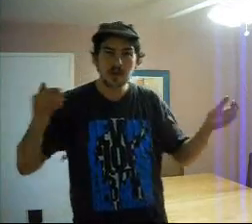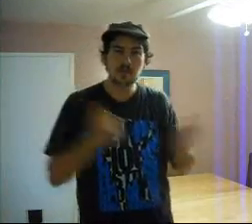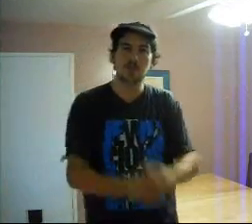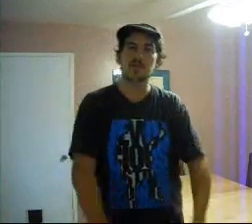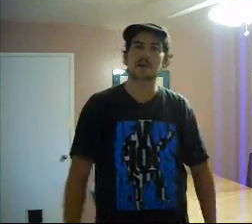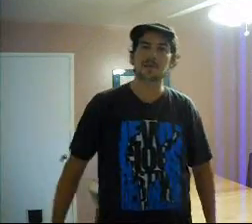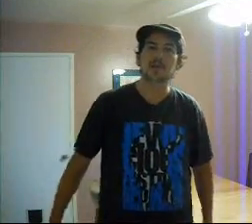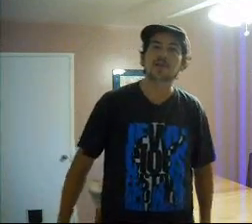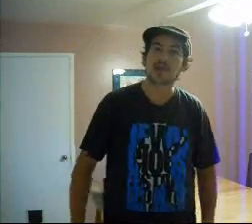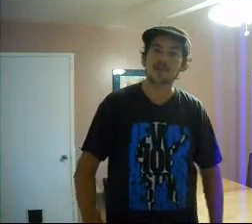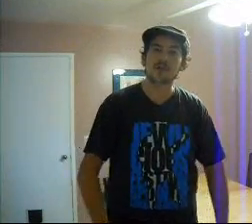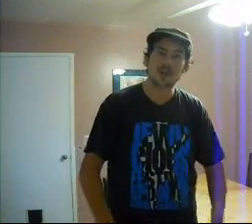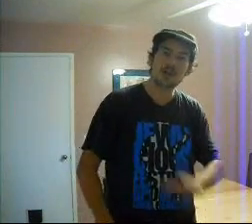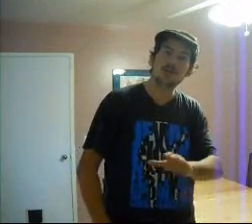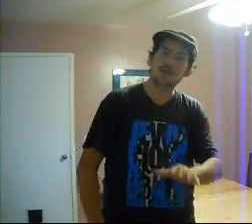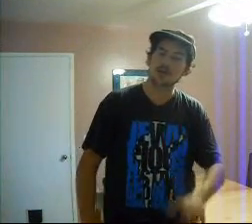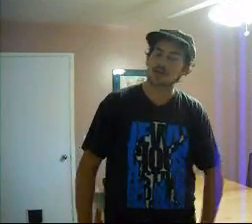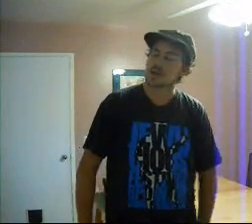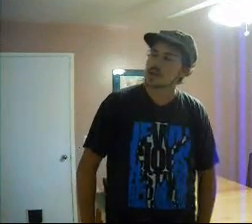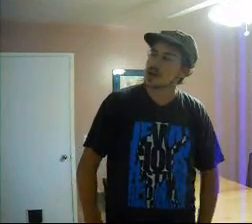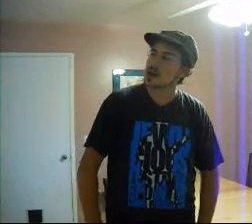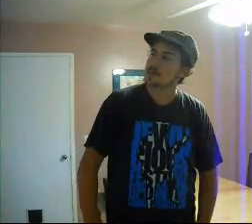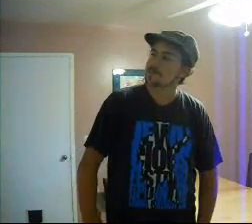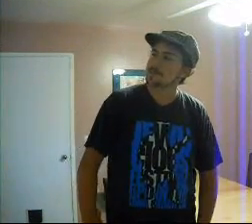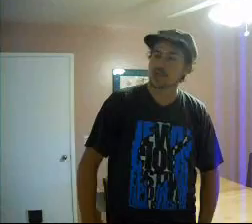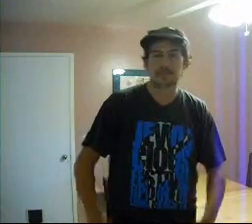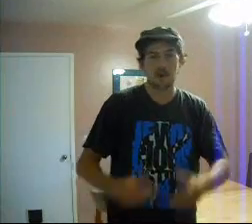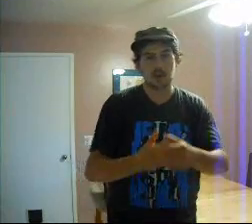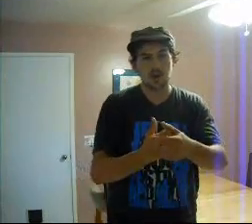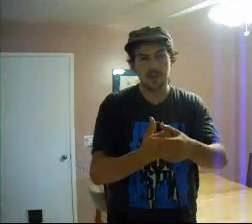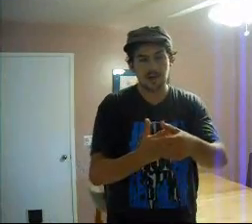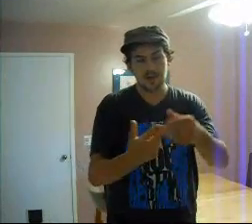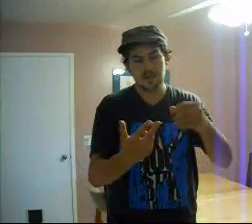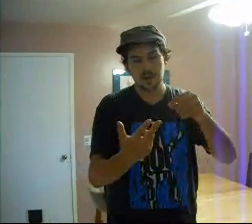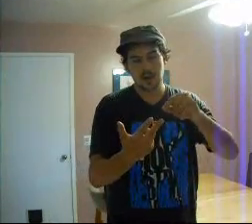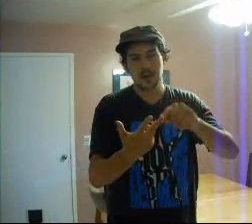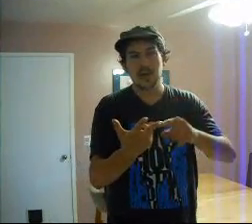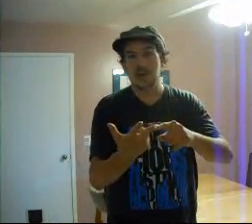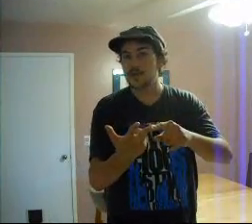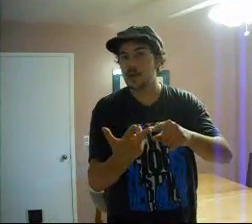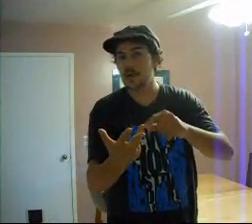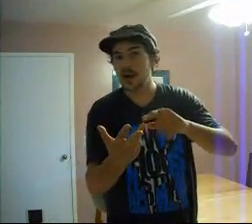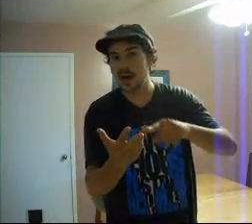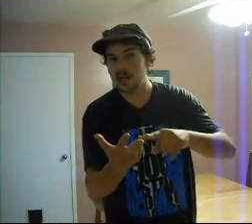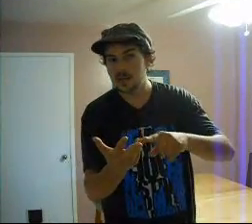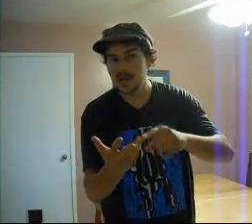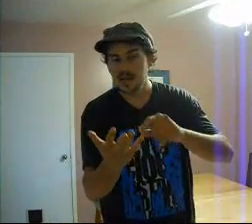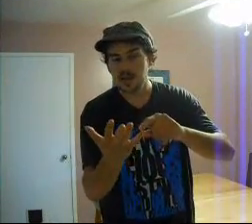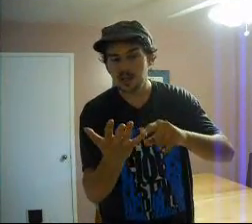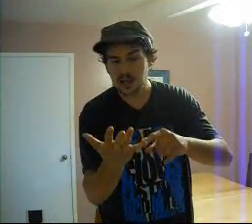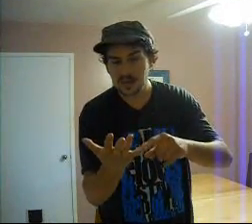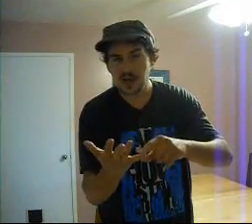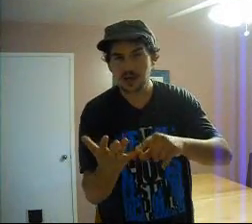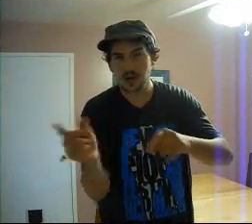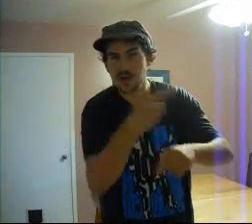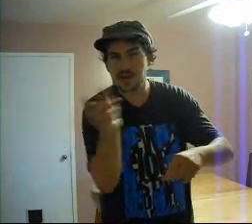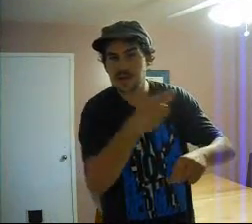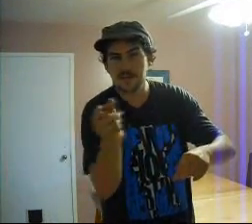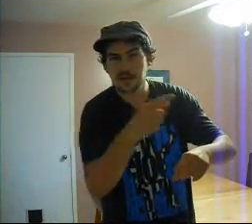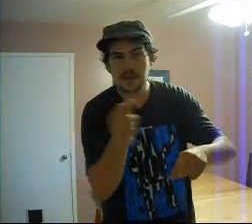I'm good with not being a slave or a guy. It's good. Bruch shomar. Yehi chavod. Ashrei. Yishtavach. All that stuff between